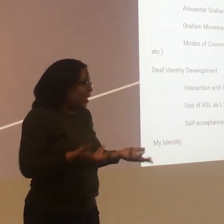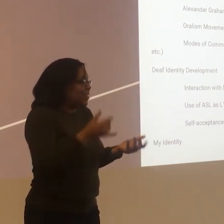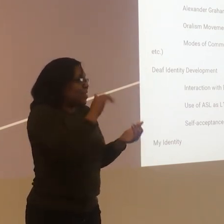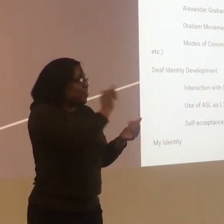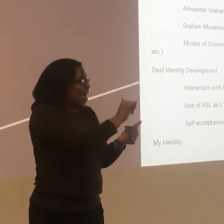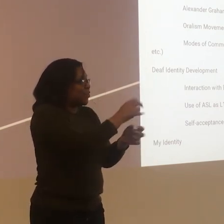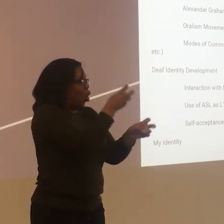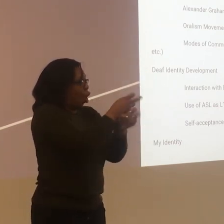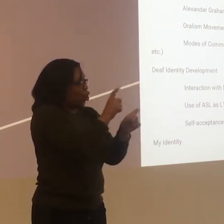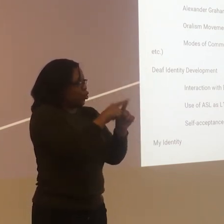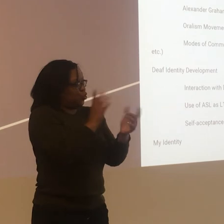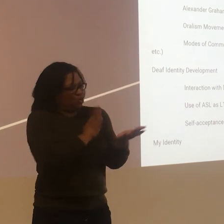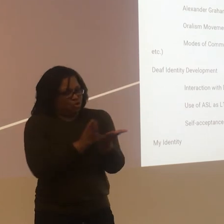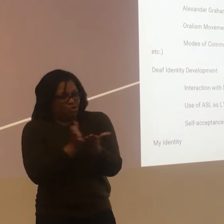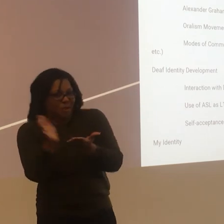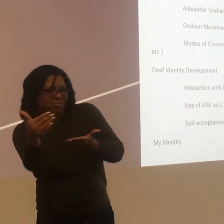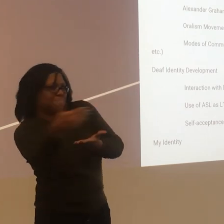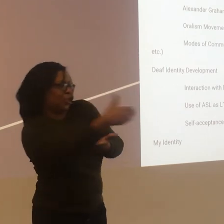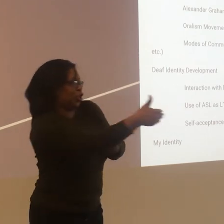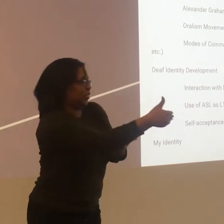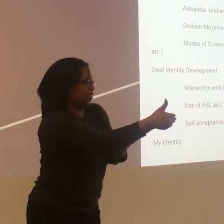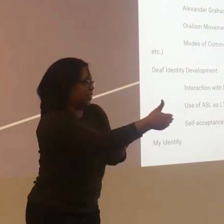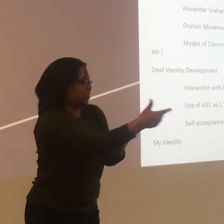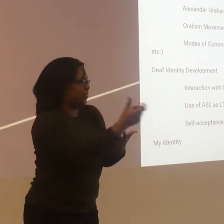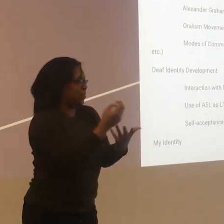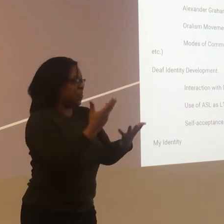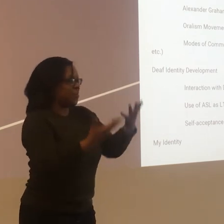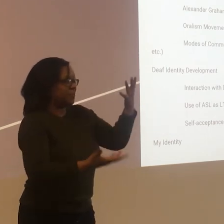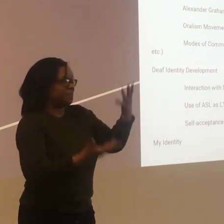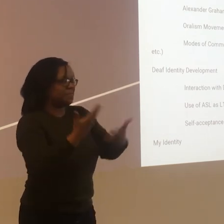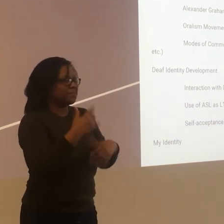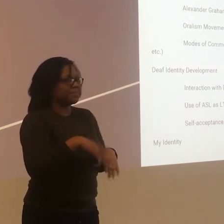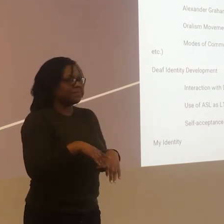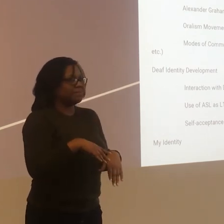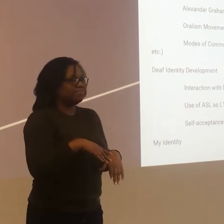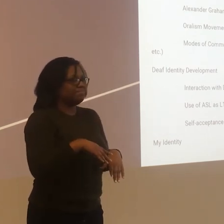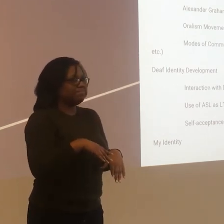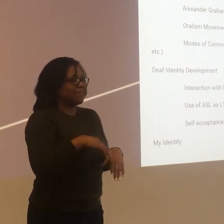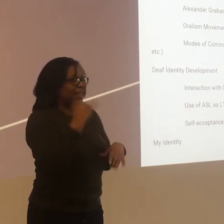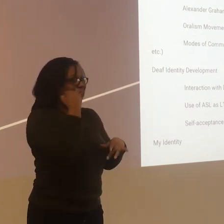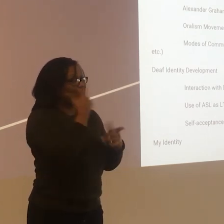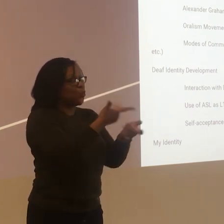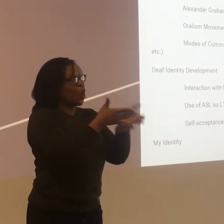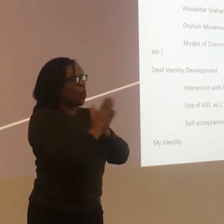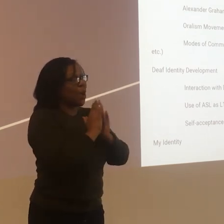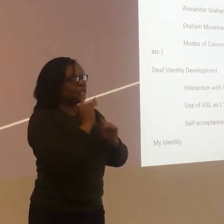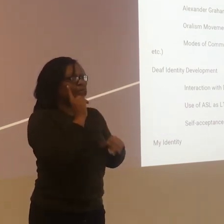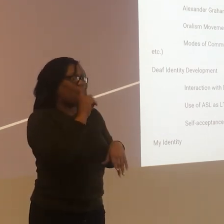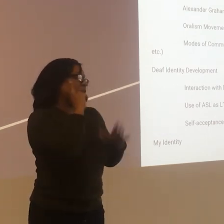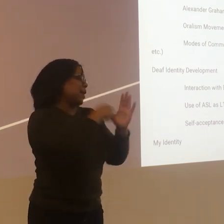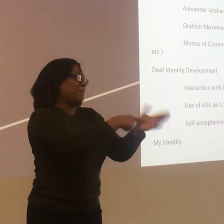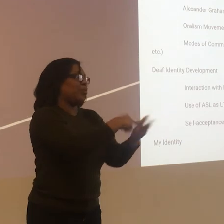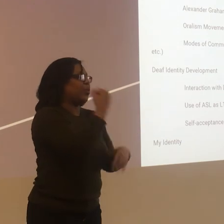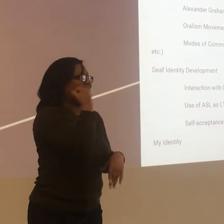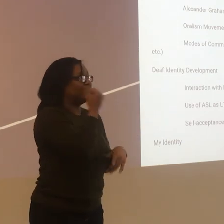those signing styles will be completely different. And to go through a different style and trying to communicate things can be